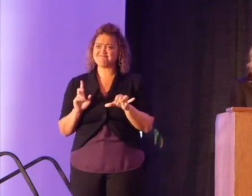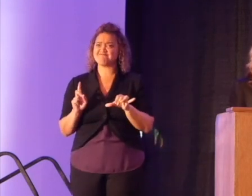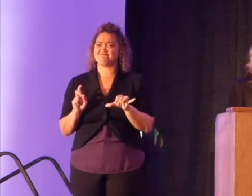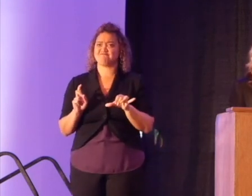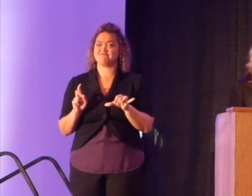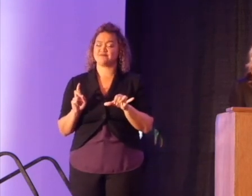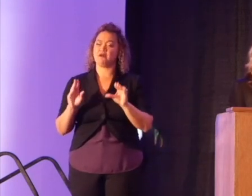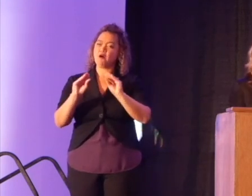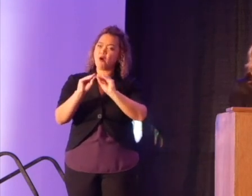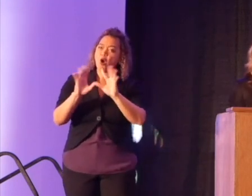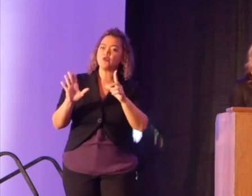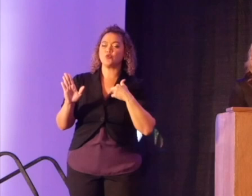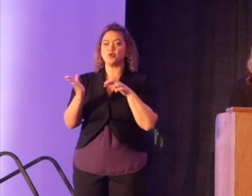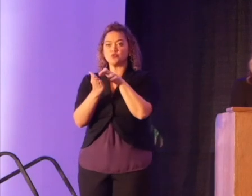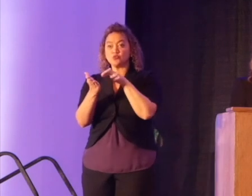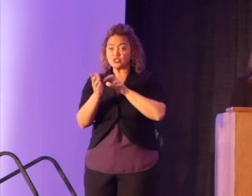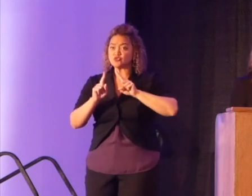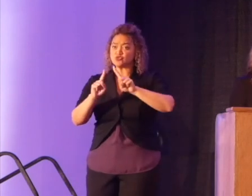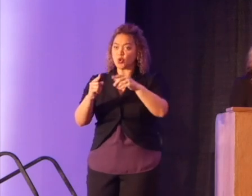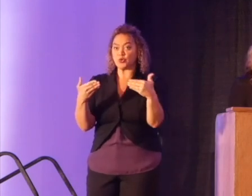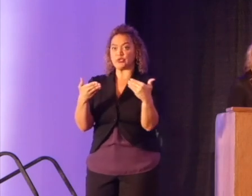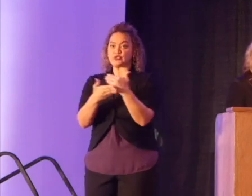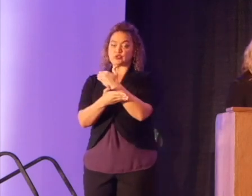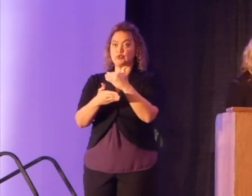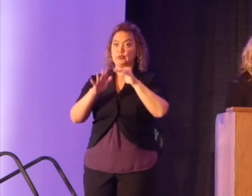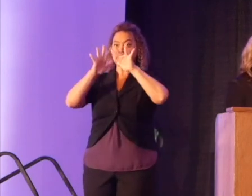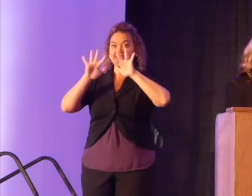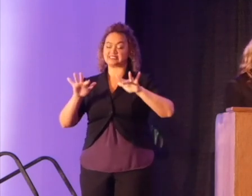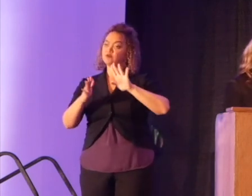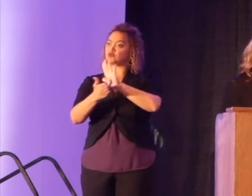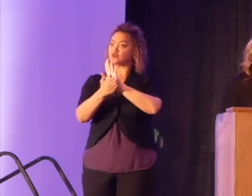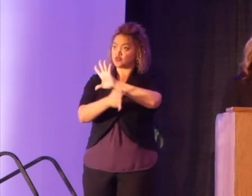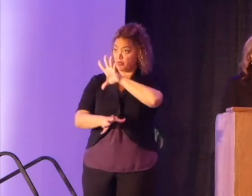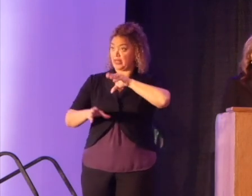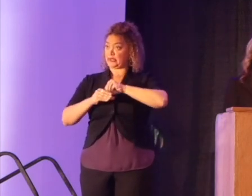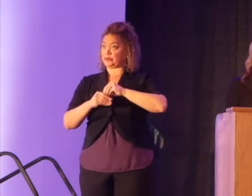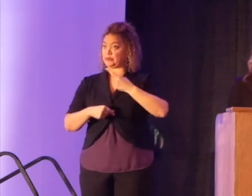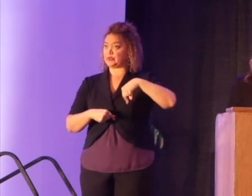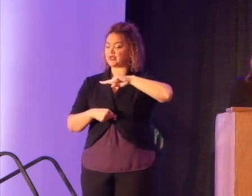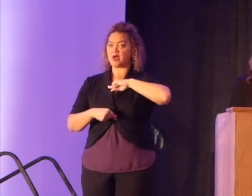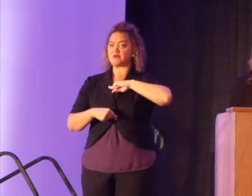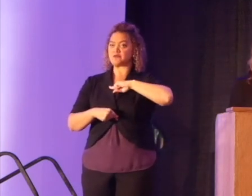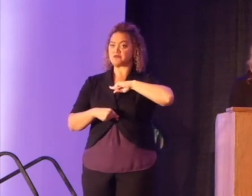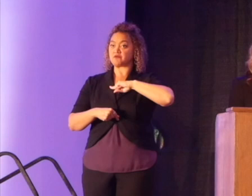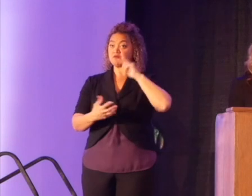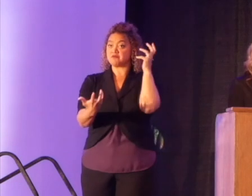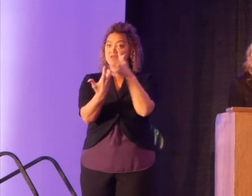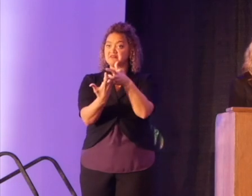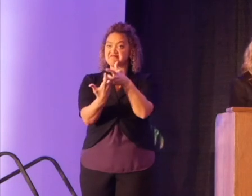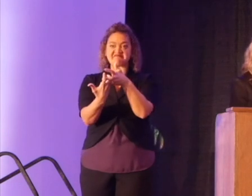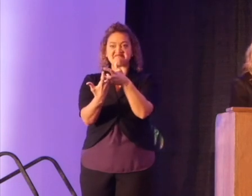was clear that although we were registered to attend this newly diverse school that included us, we did not belong.